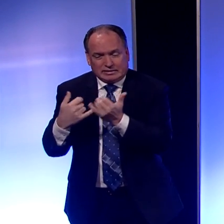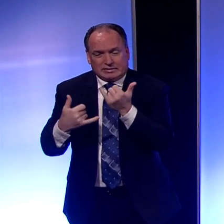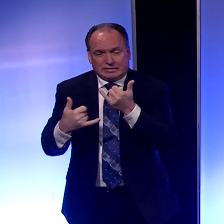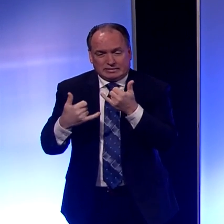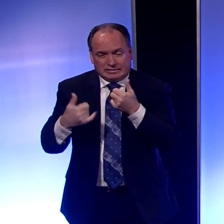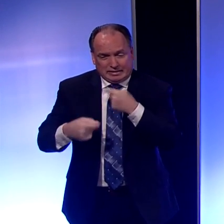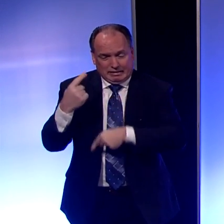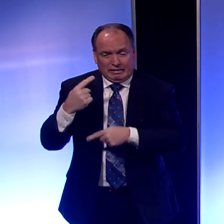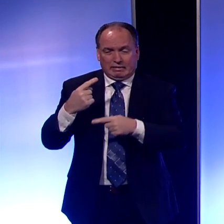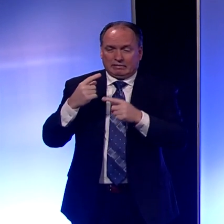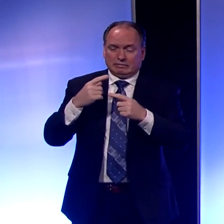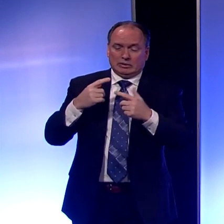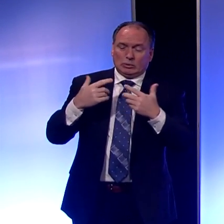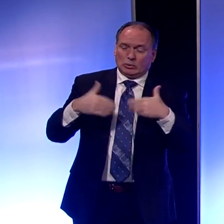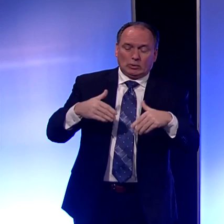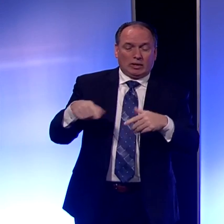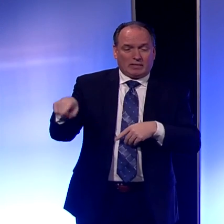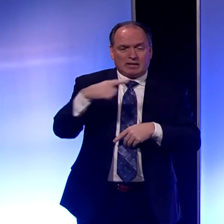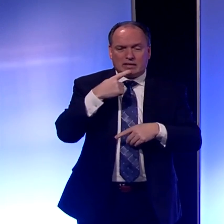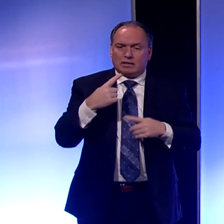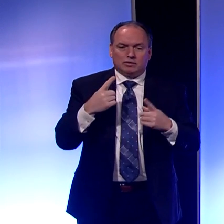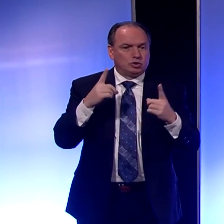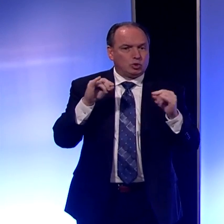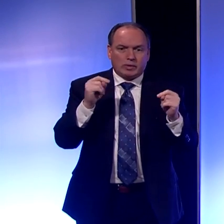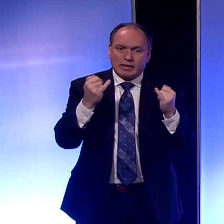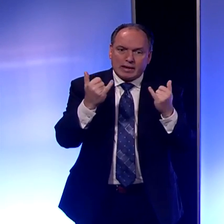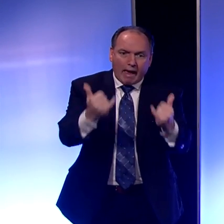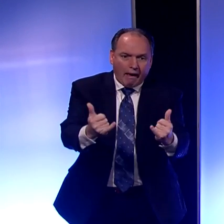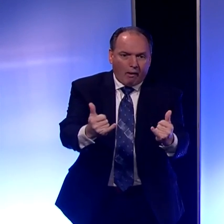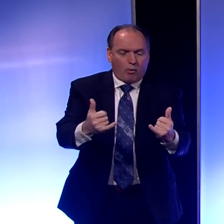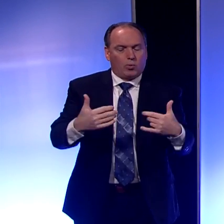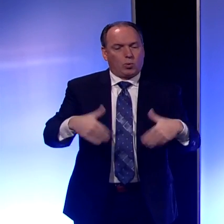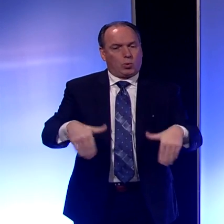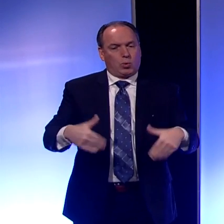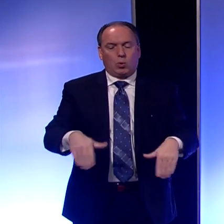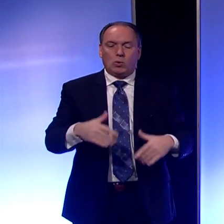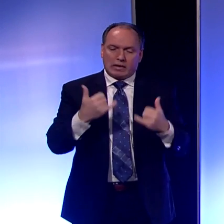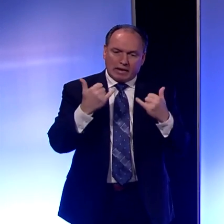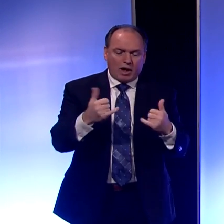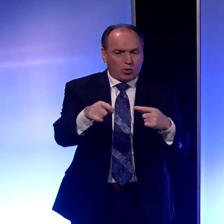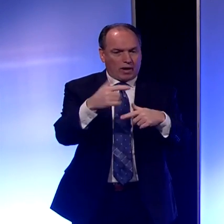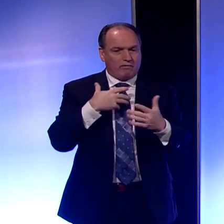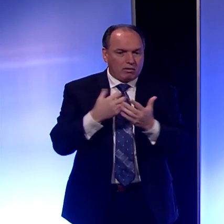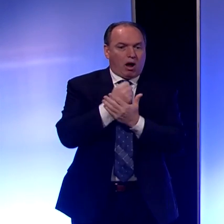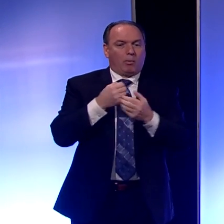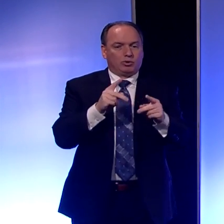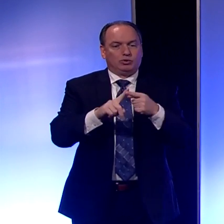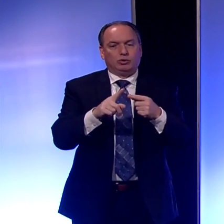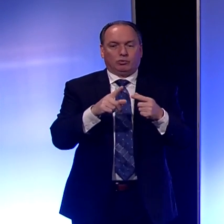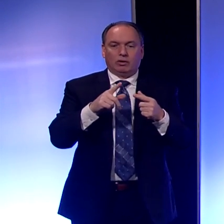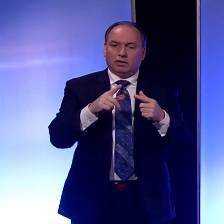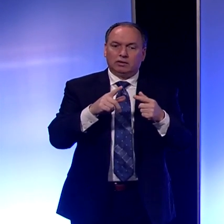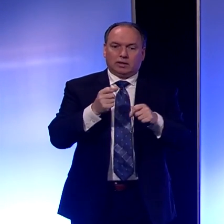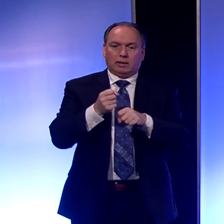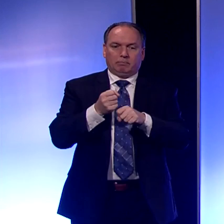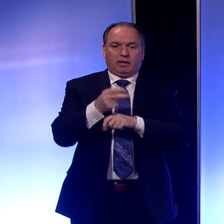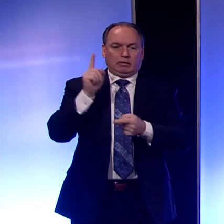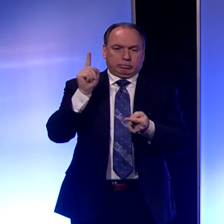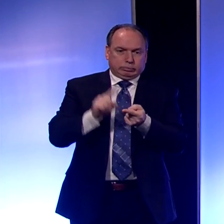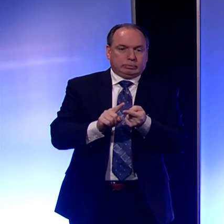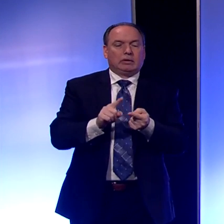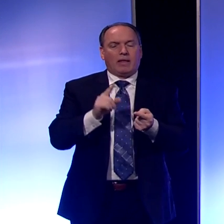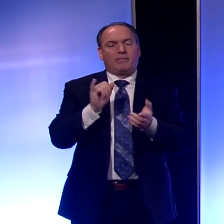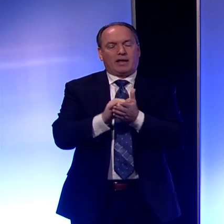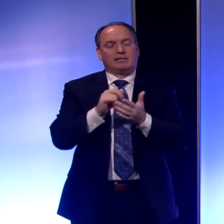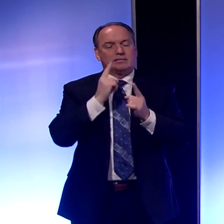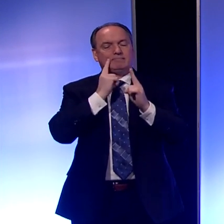raging through their communities, say, do it now. They told me, do it now. You have an opportunity to stay ahead of this. And that's what this